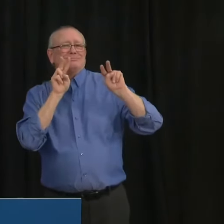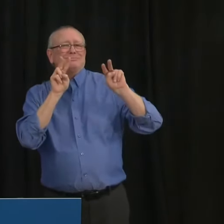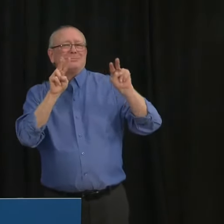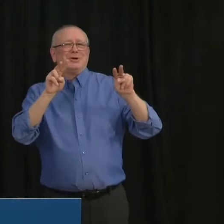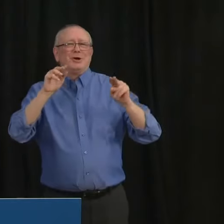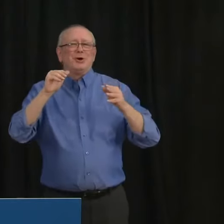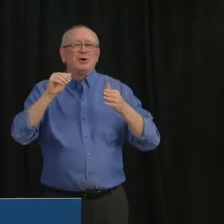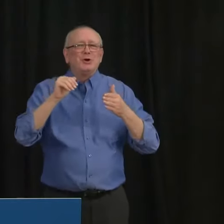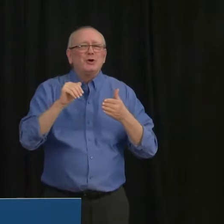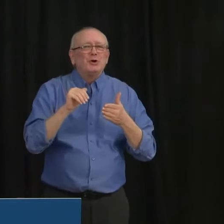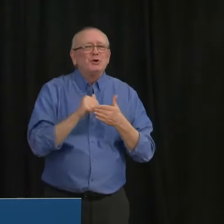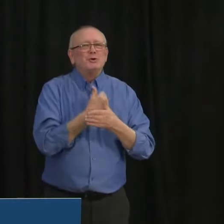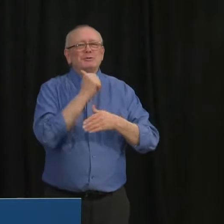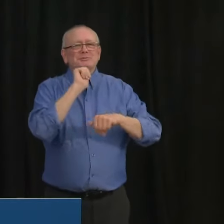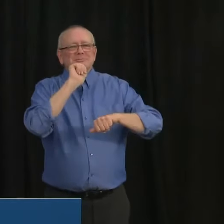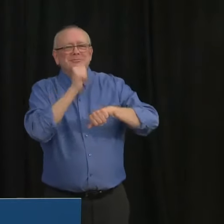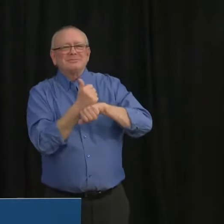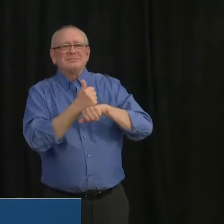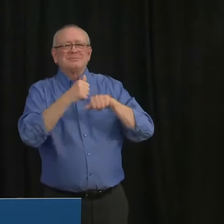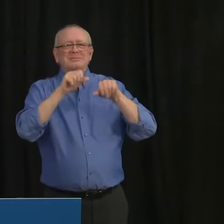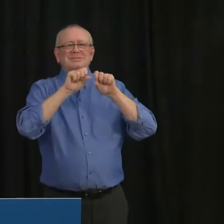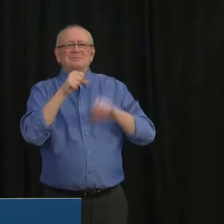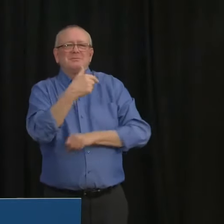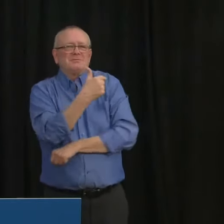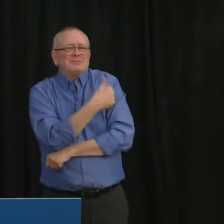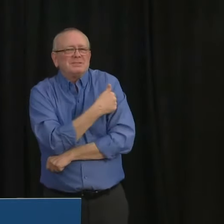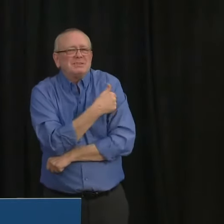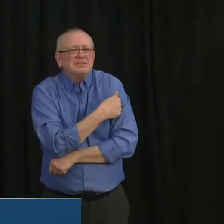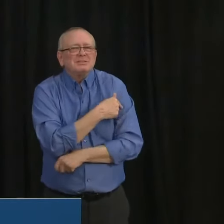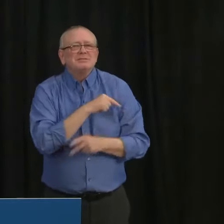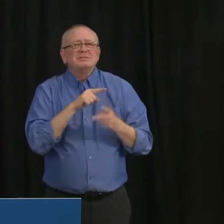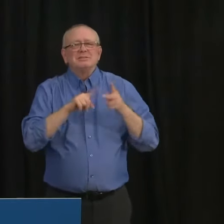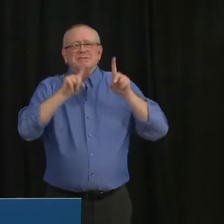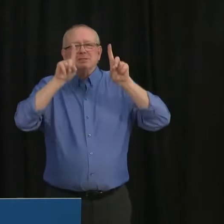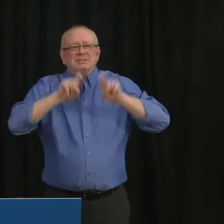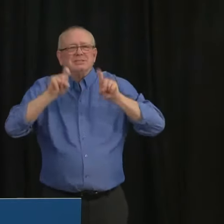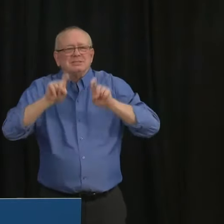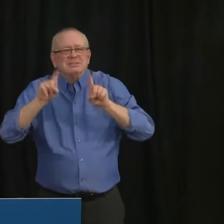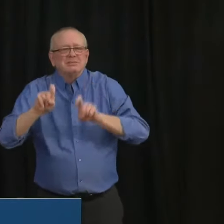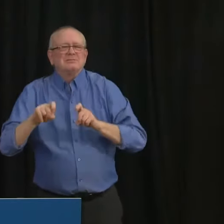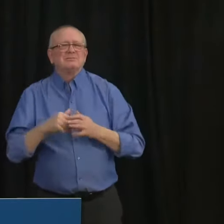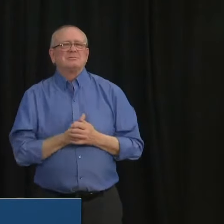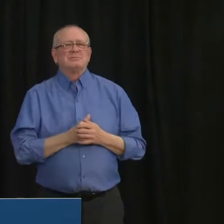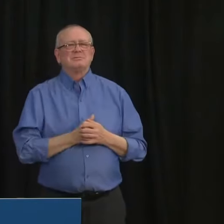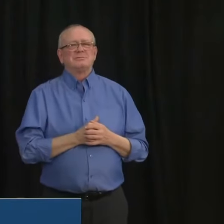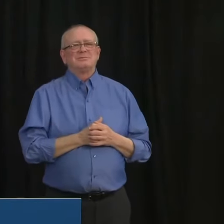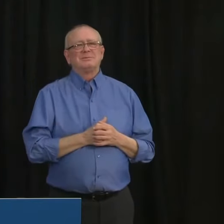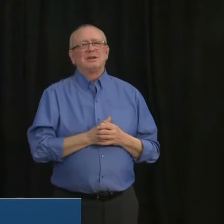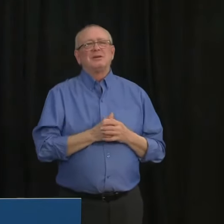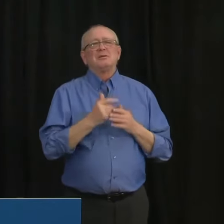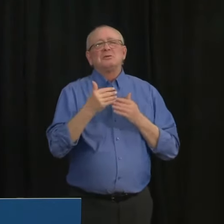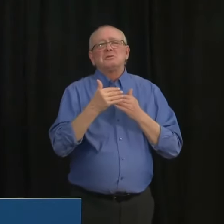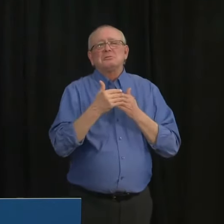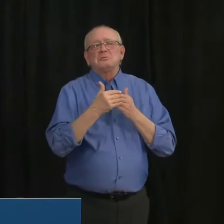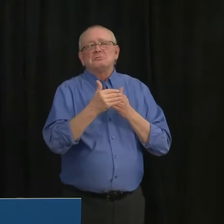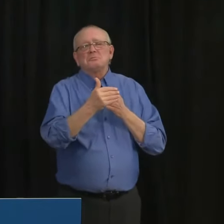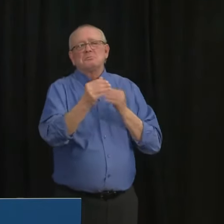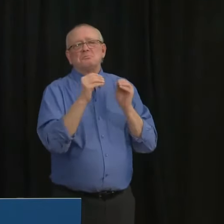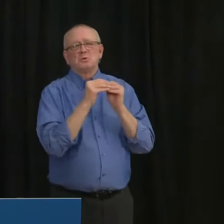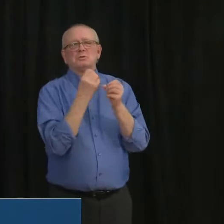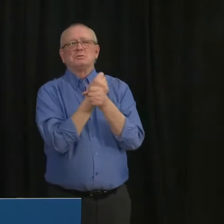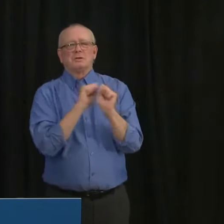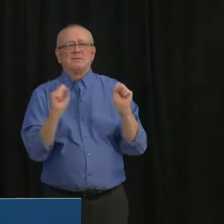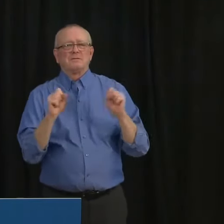testing and a vaccine readily available across the province. The end of this terrible